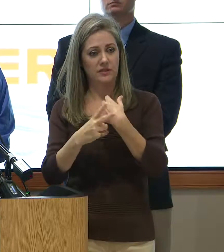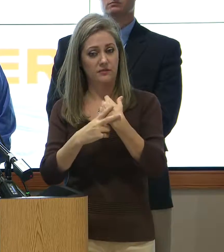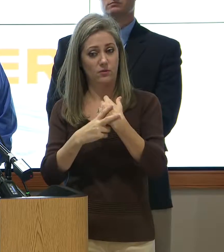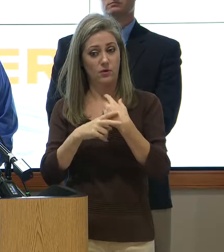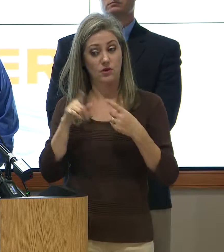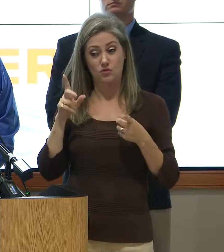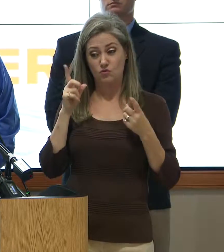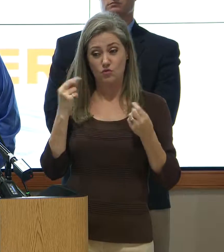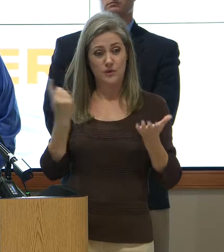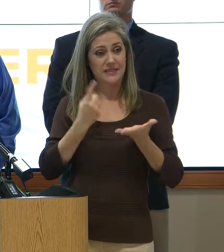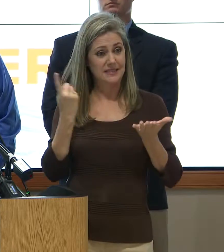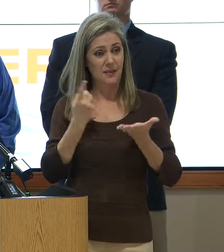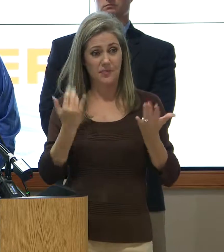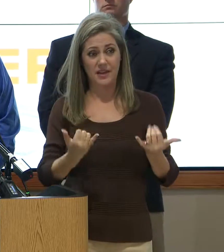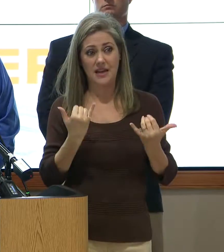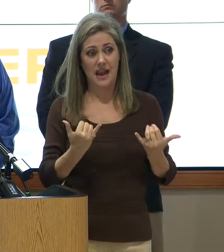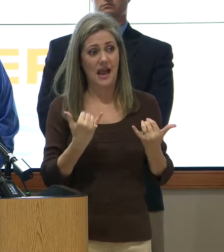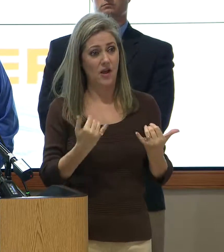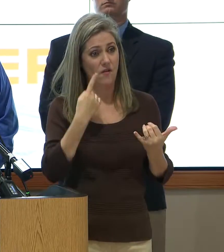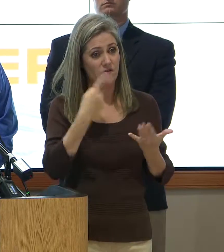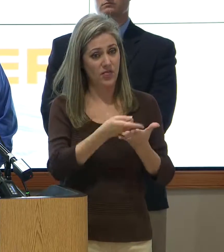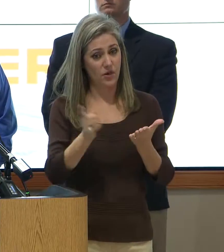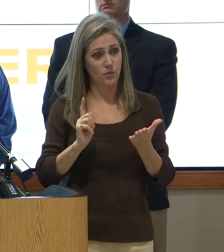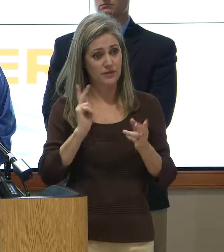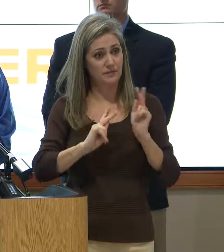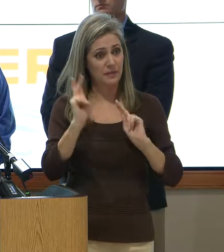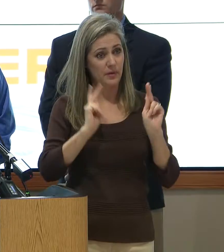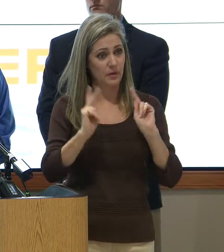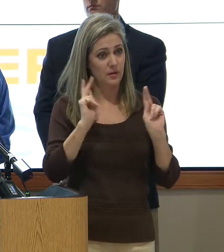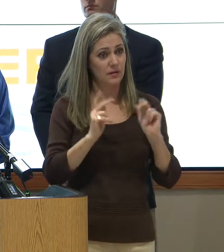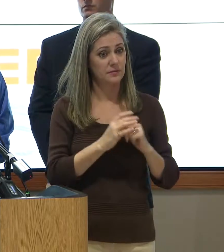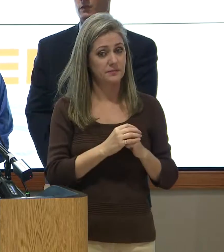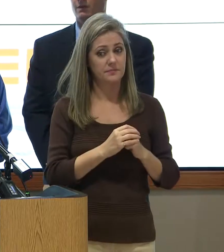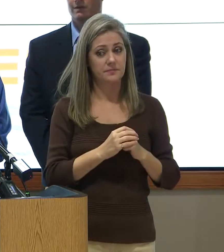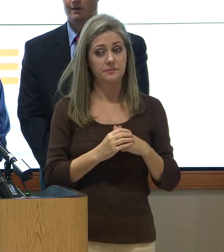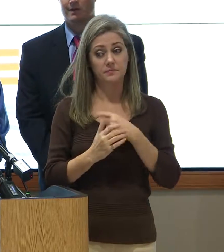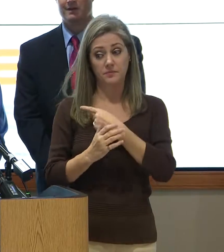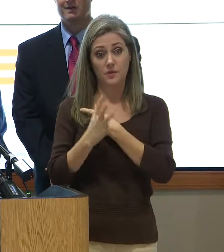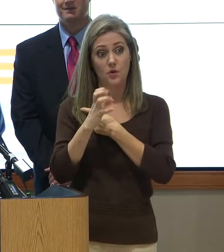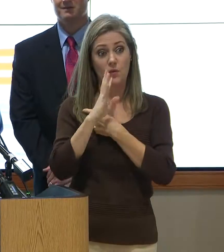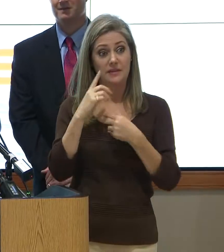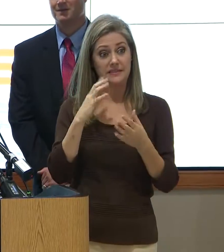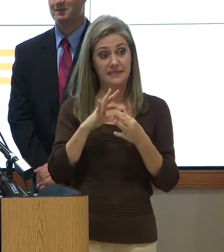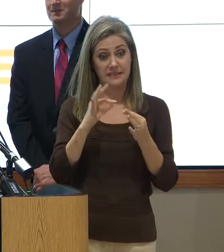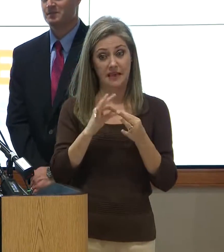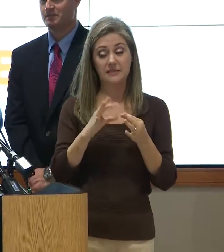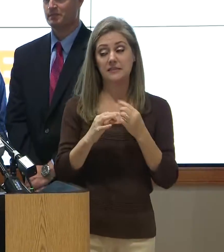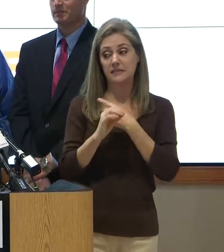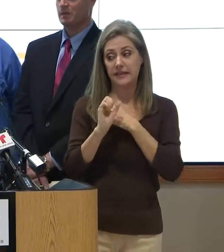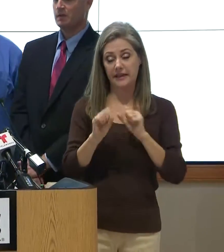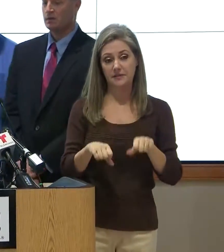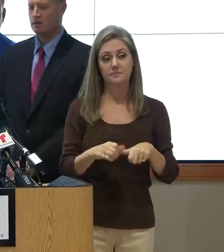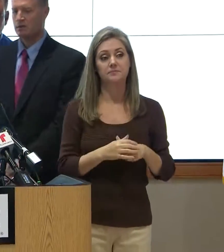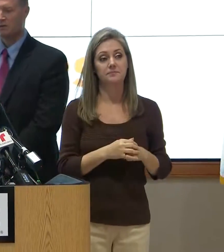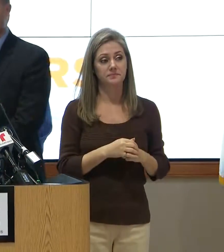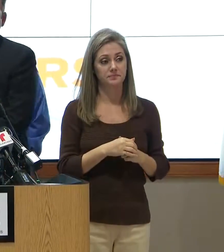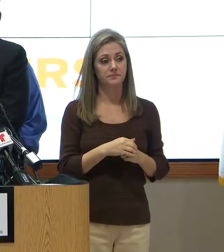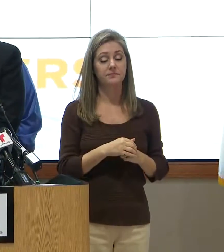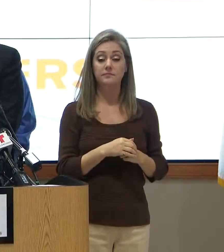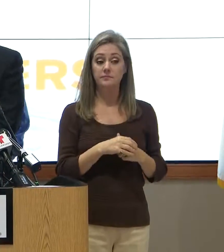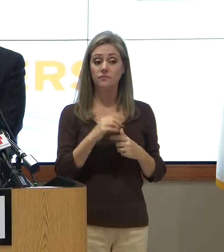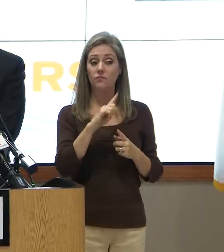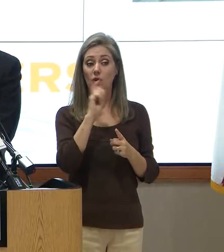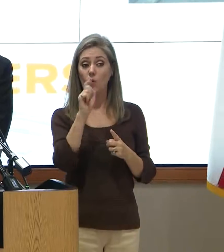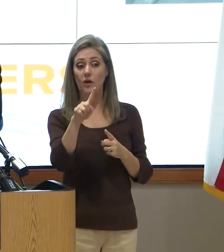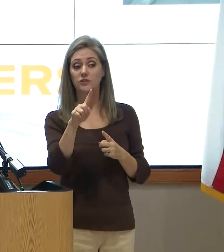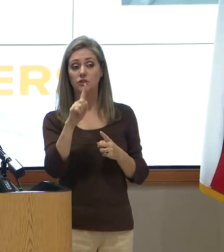something right now for those people? You want to talk about that? Thank you. Okay. So